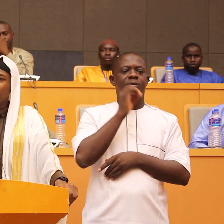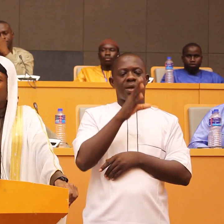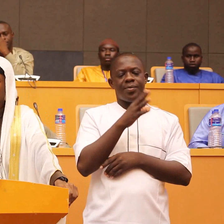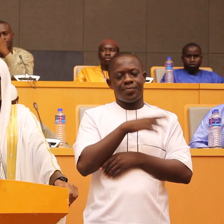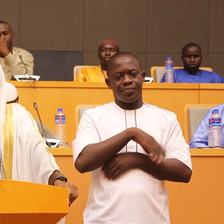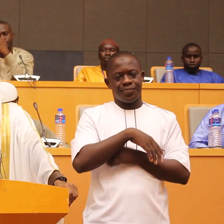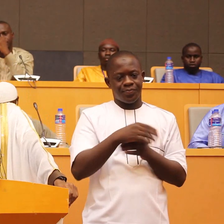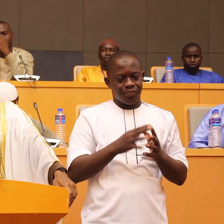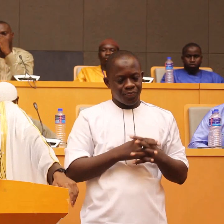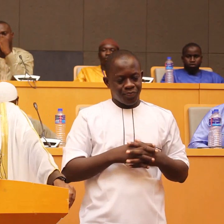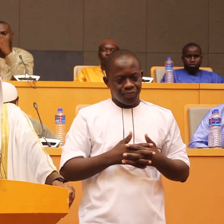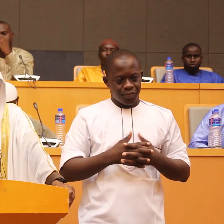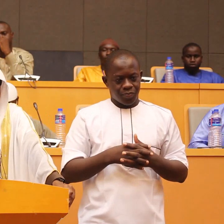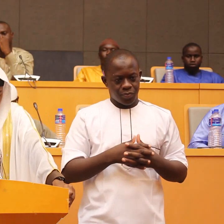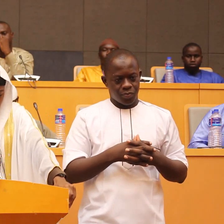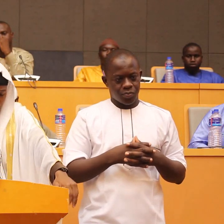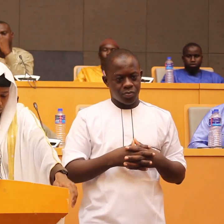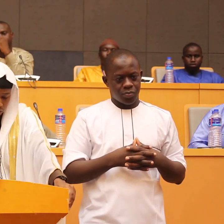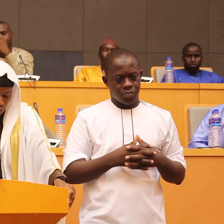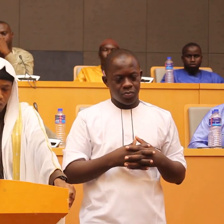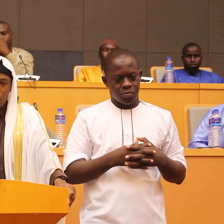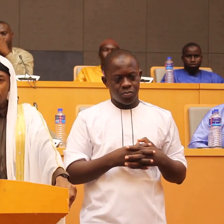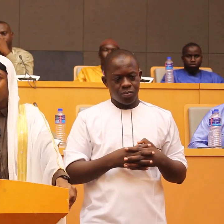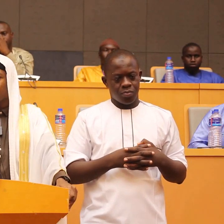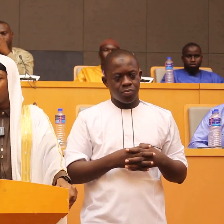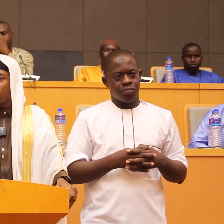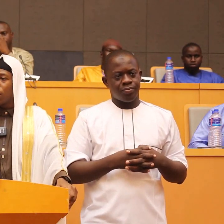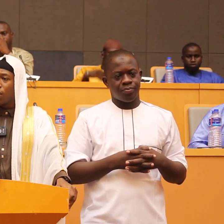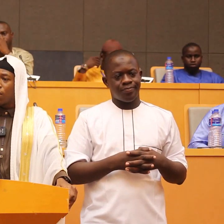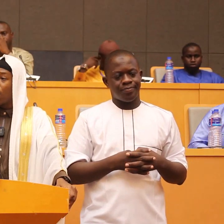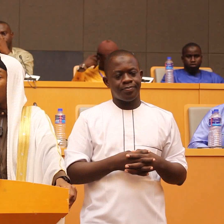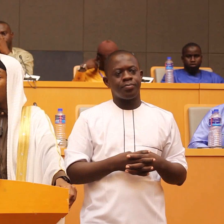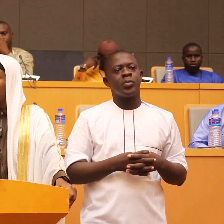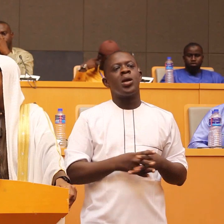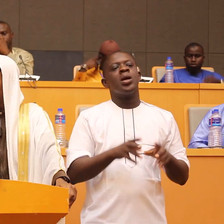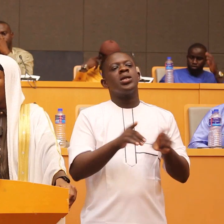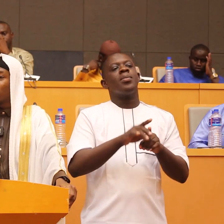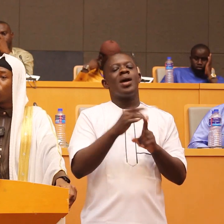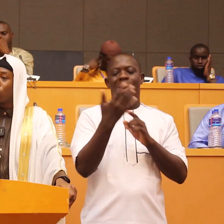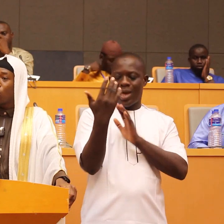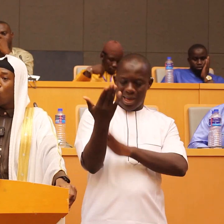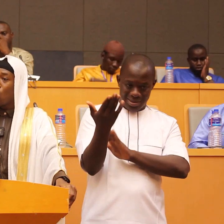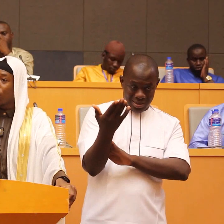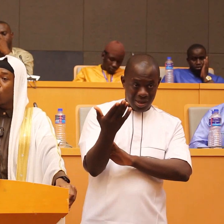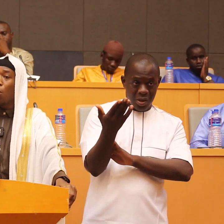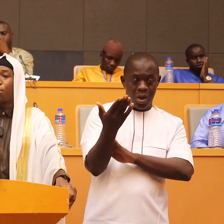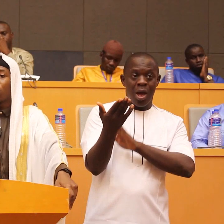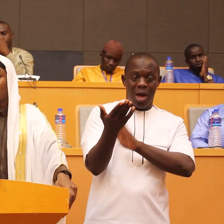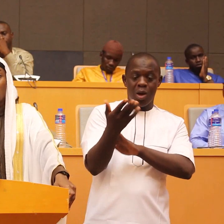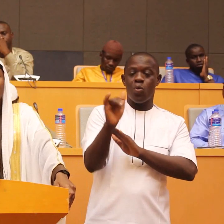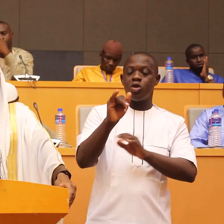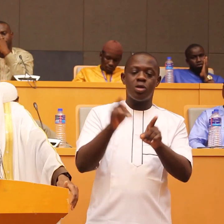hand which is always